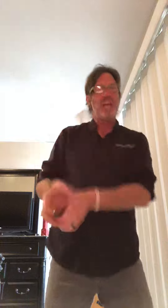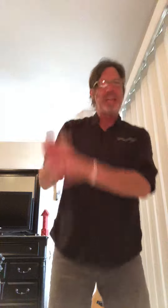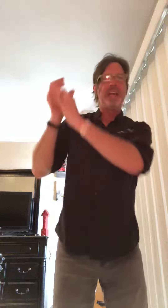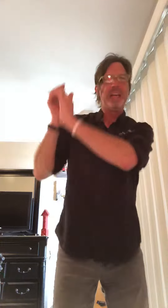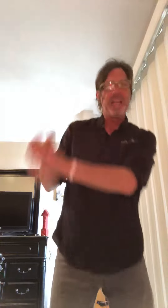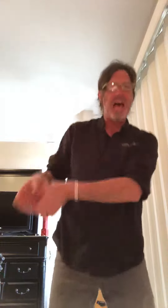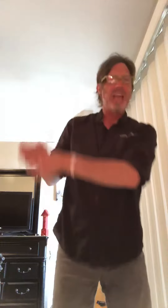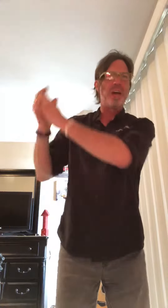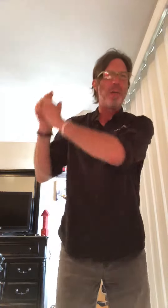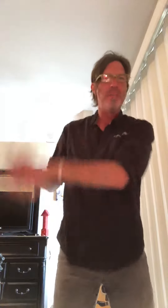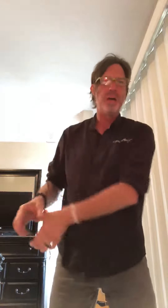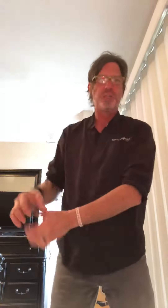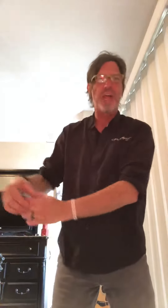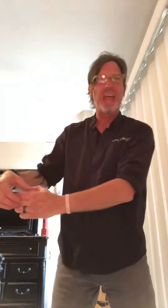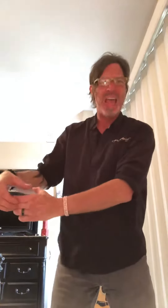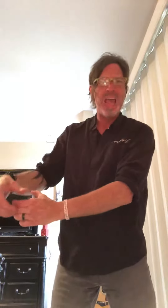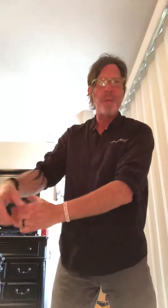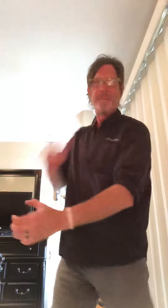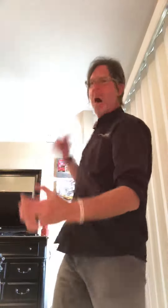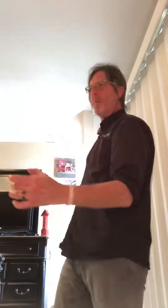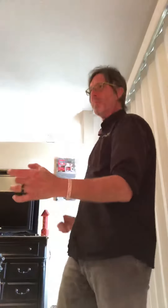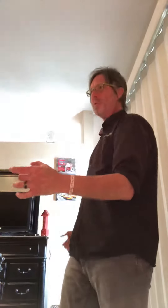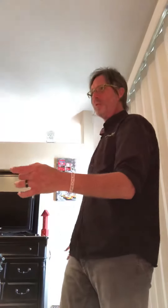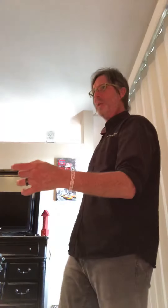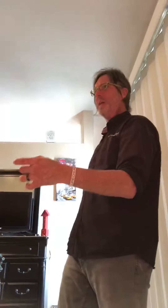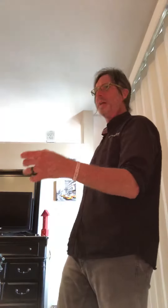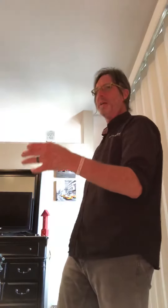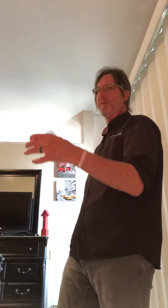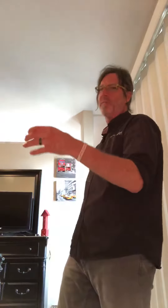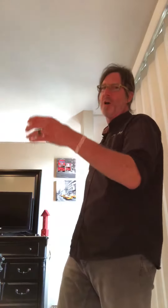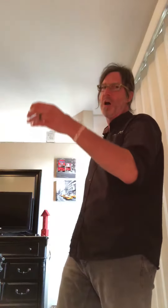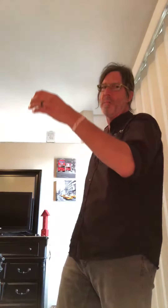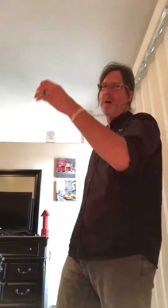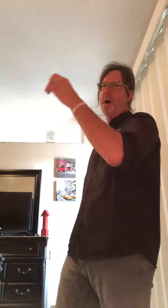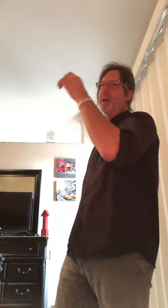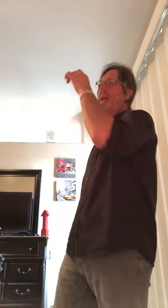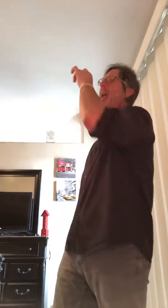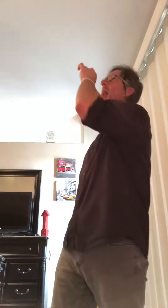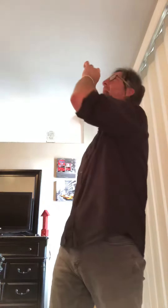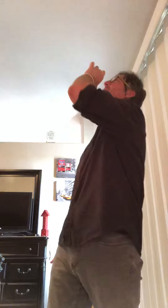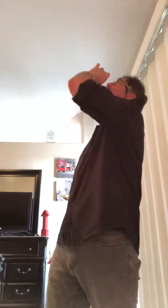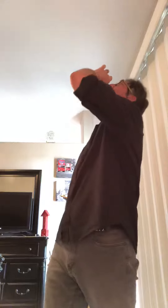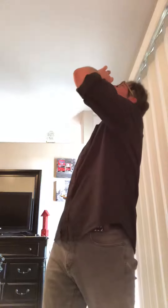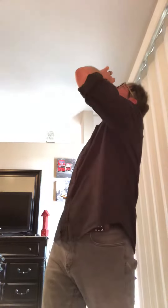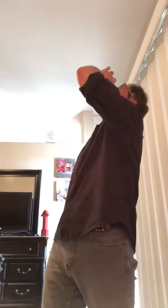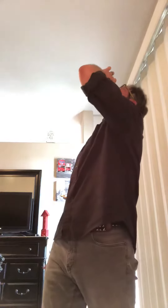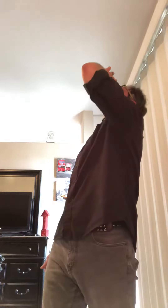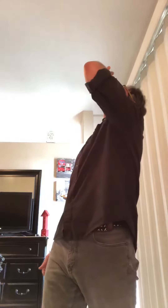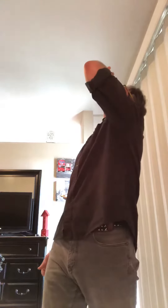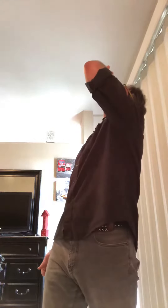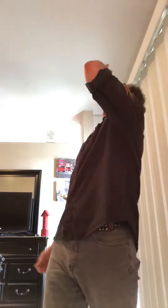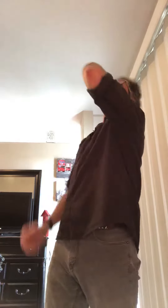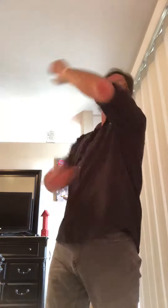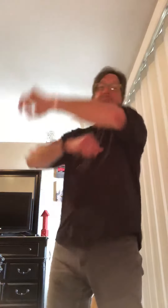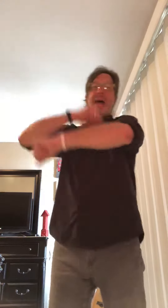shake it like a milkshake and drink it from a can. Now,